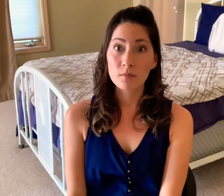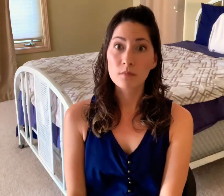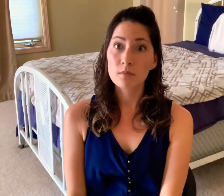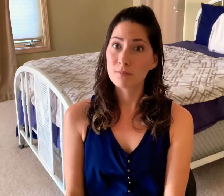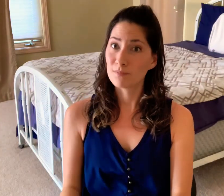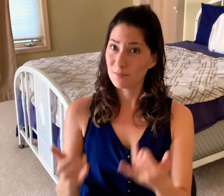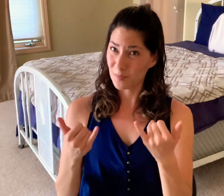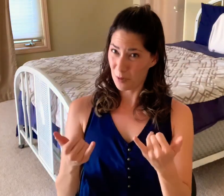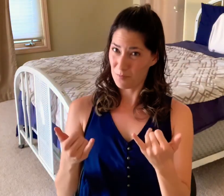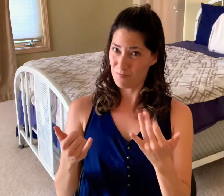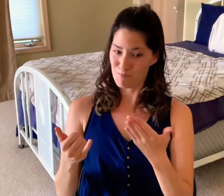commitment could come into fruition